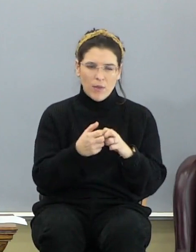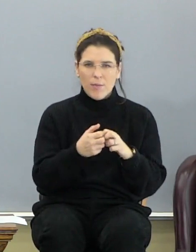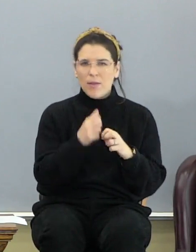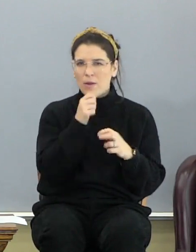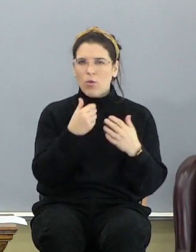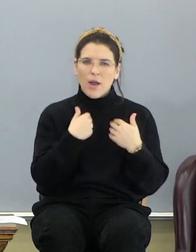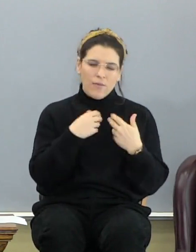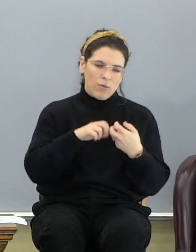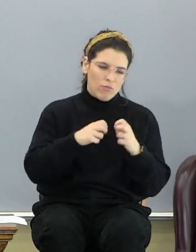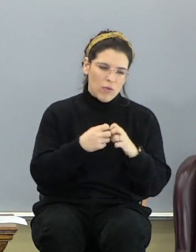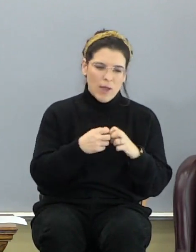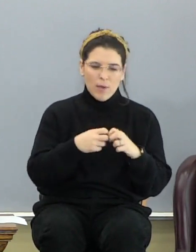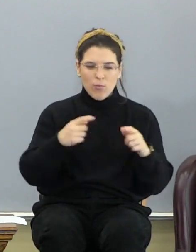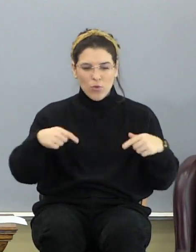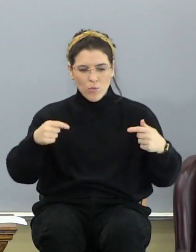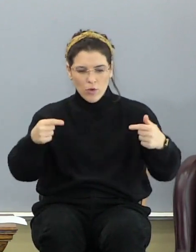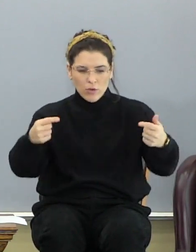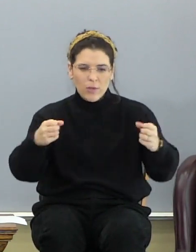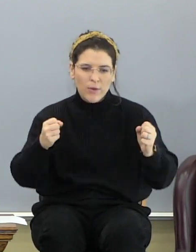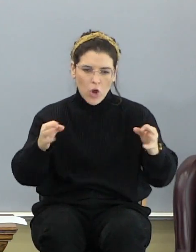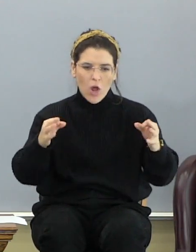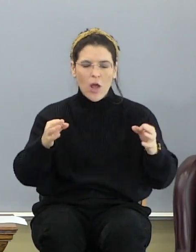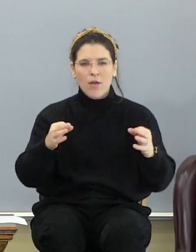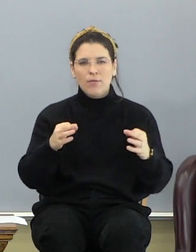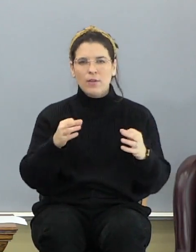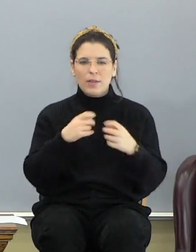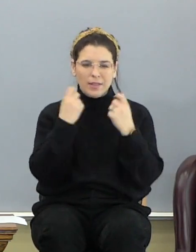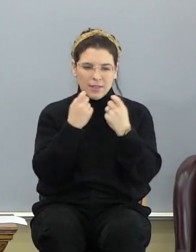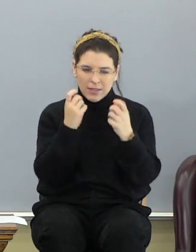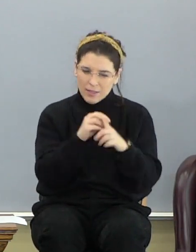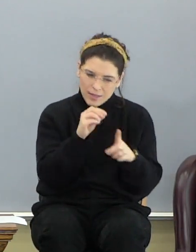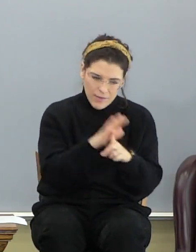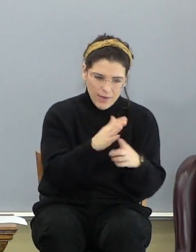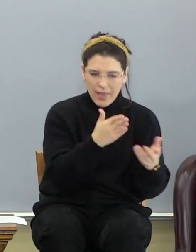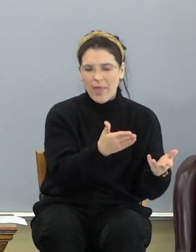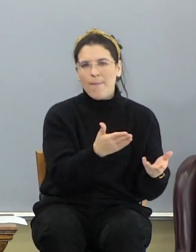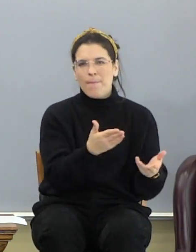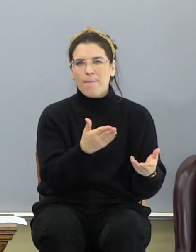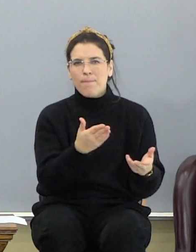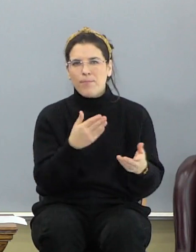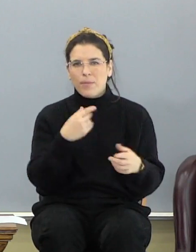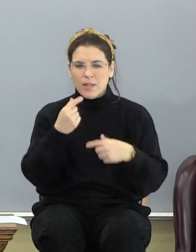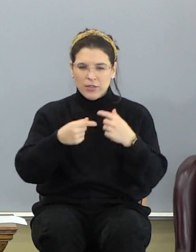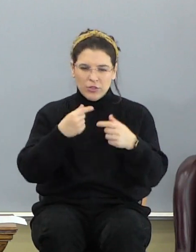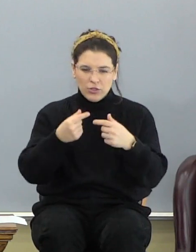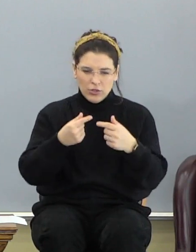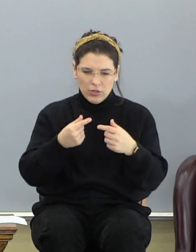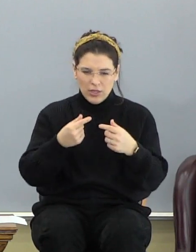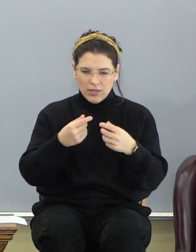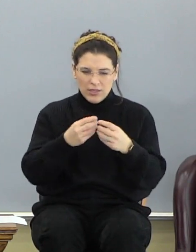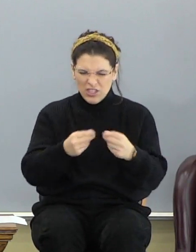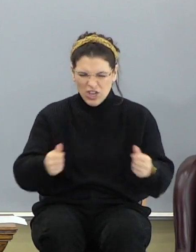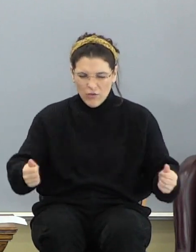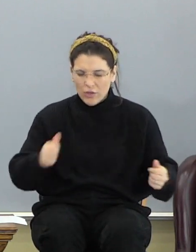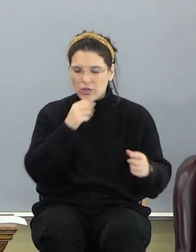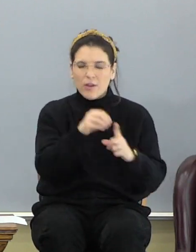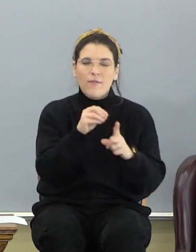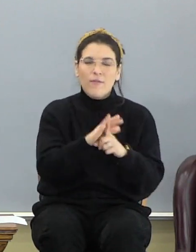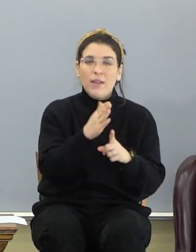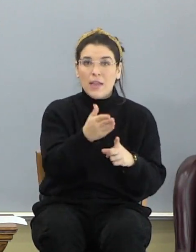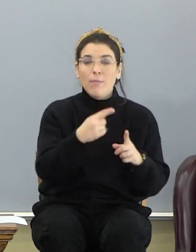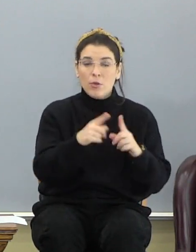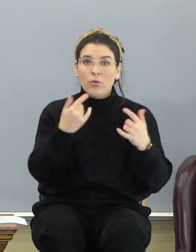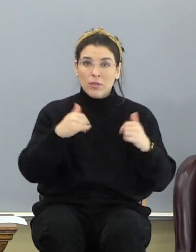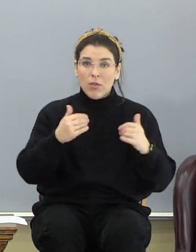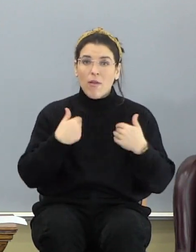And they don't have the problem of the wheels coming off the chariot. Sin doesn't affect them. Degeneration doesn't affect them. But you still